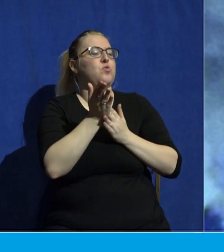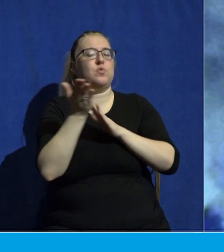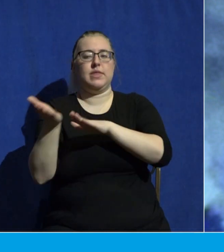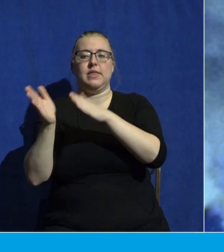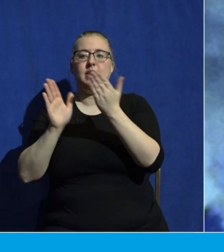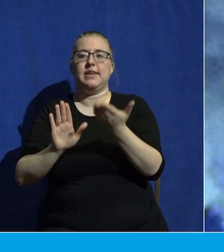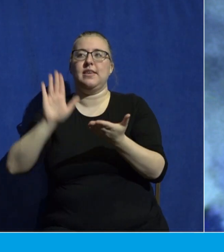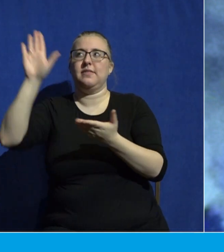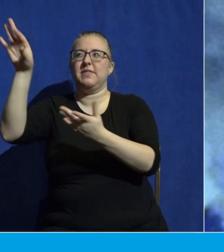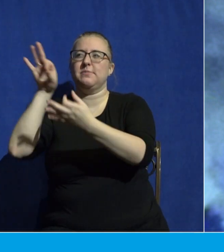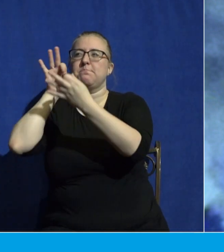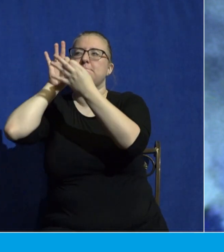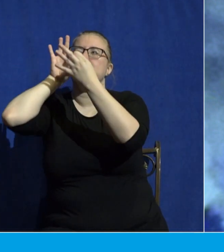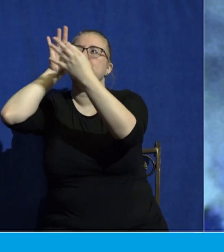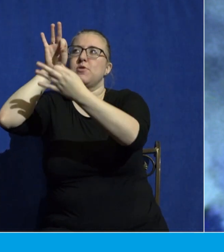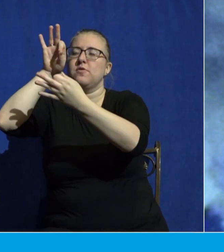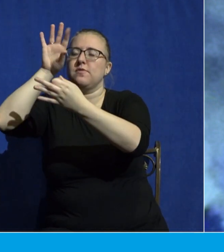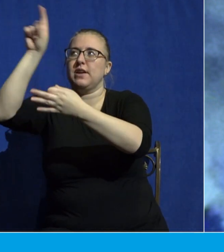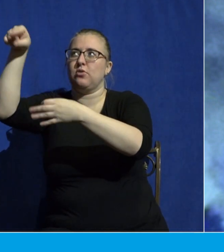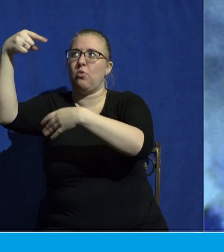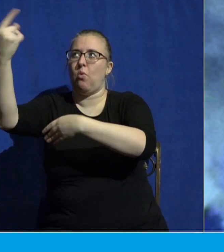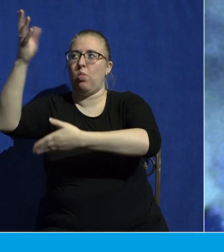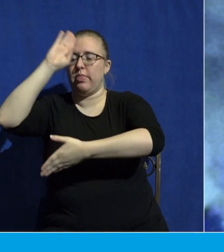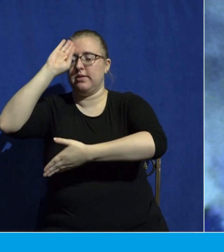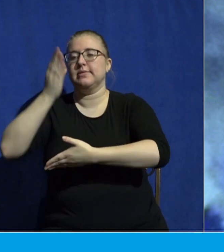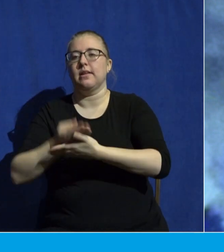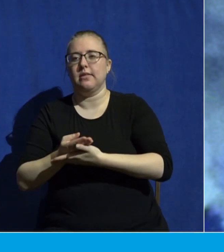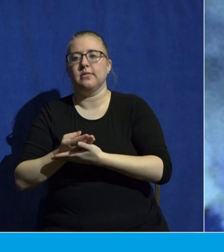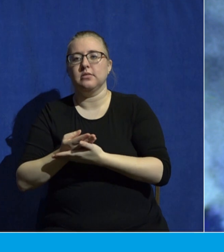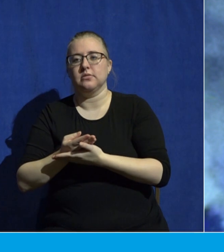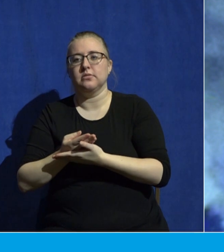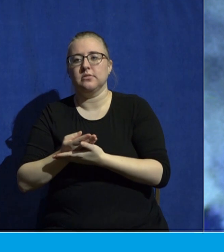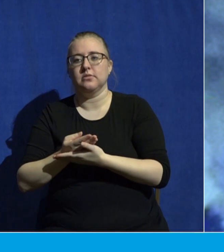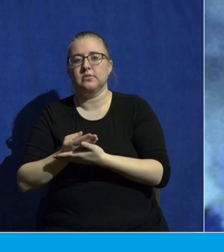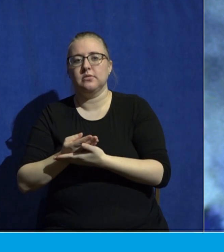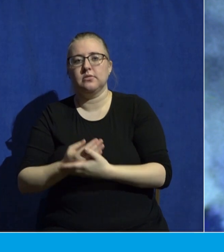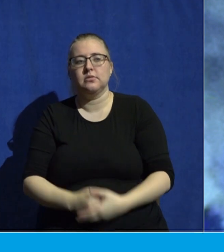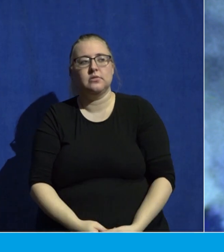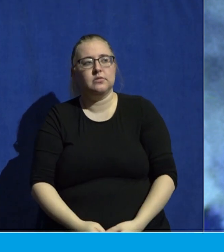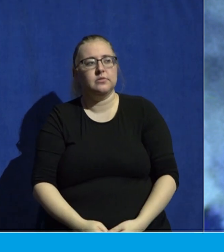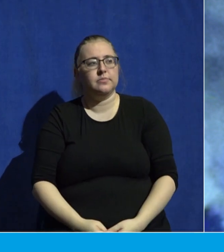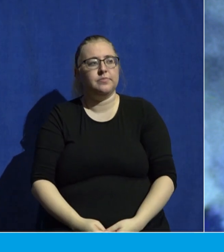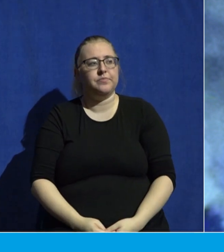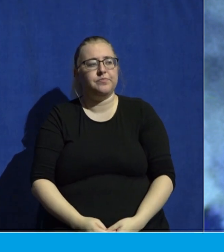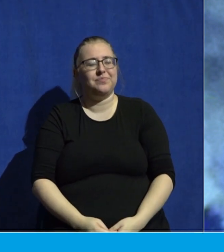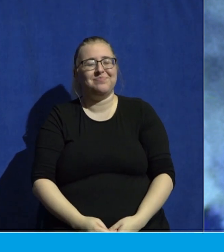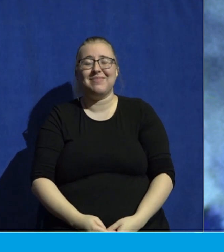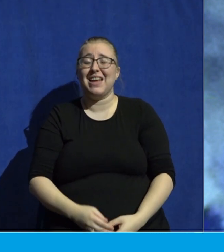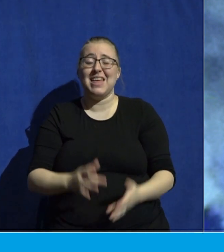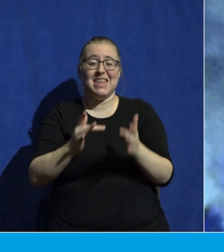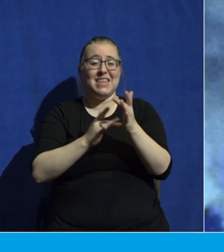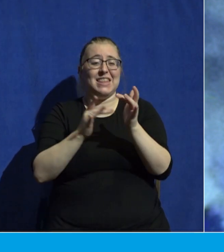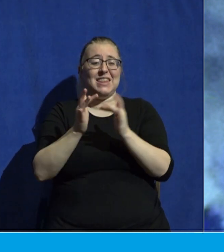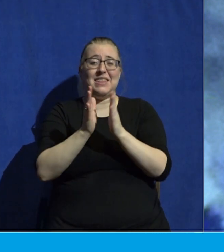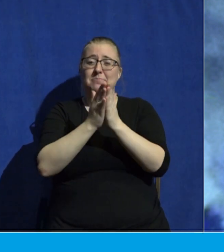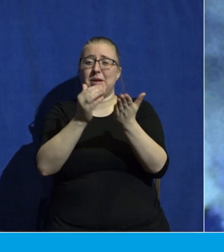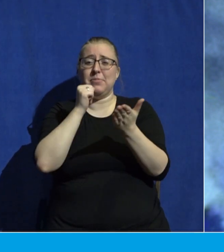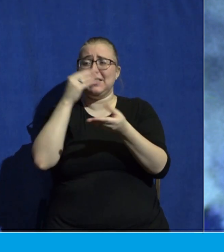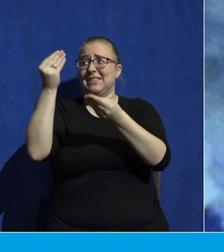matchless only son. The Bible does not tell us that God's gonna pat us on the back if we give it our